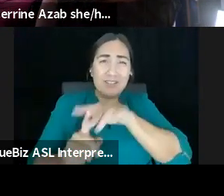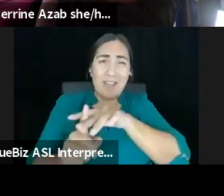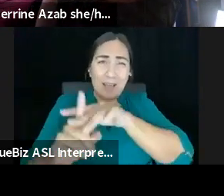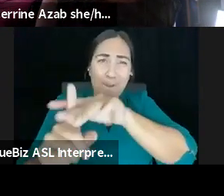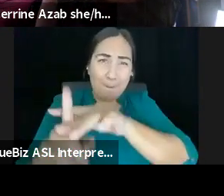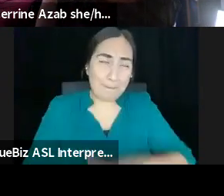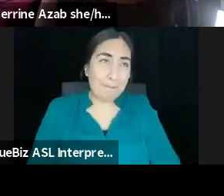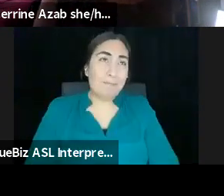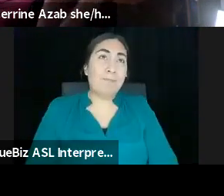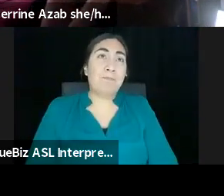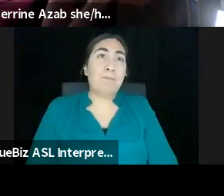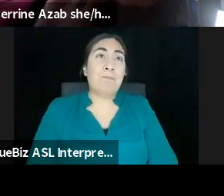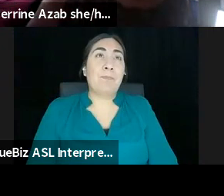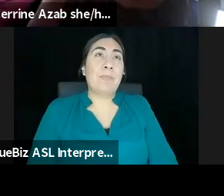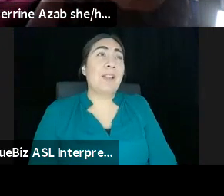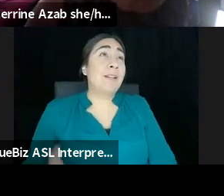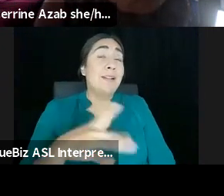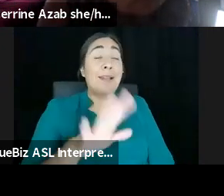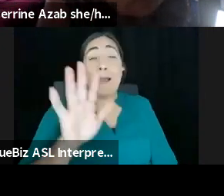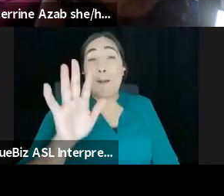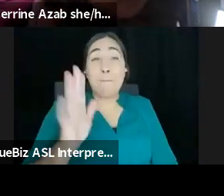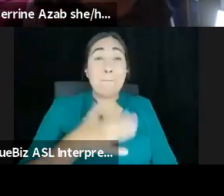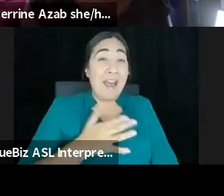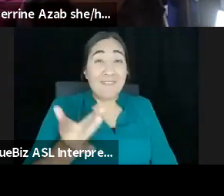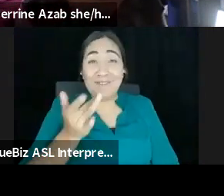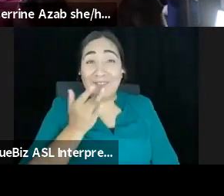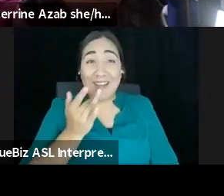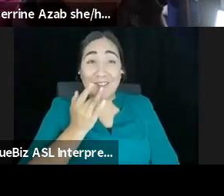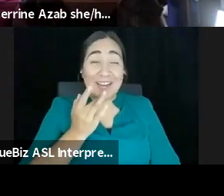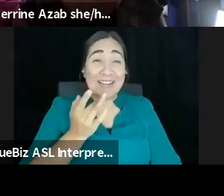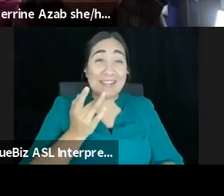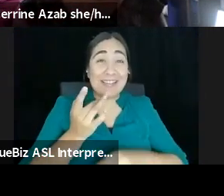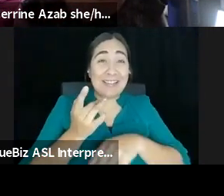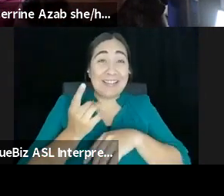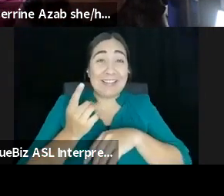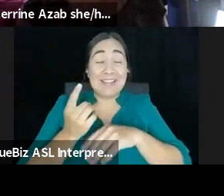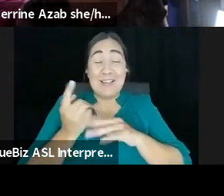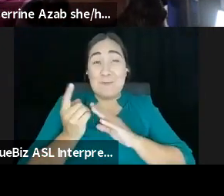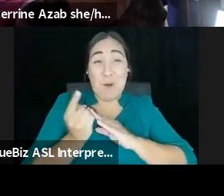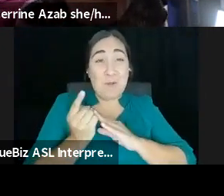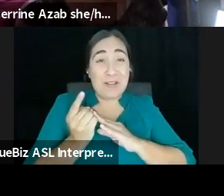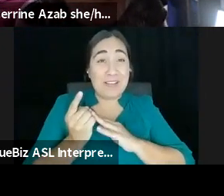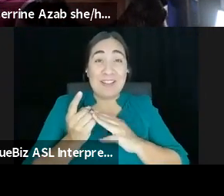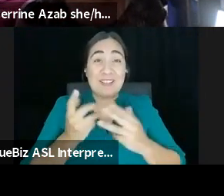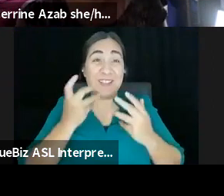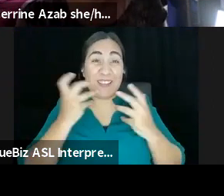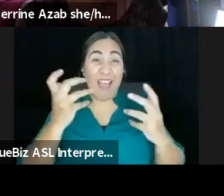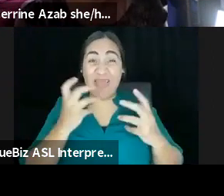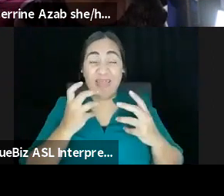So this is my favorite time real quick to yell about capitalism. Um, but whenever we think